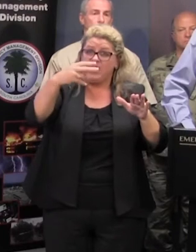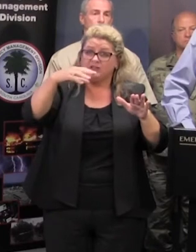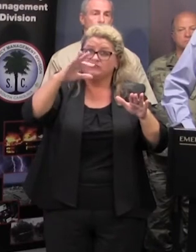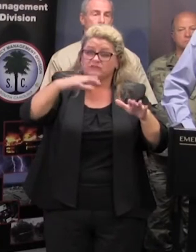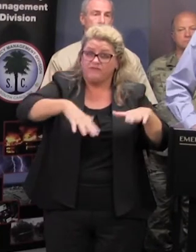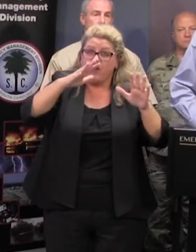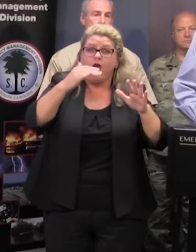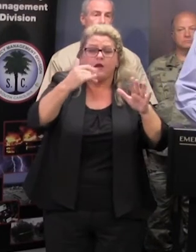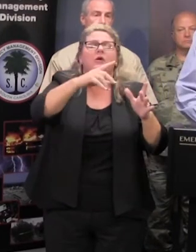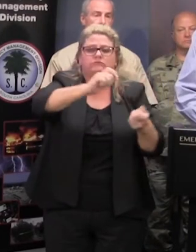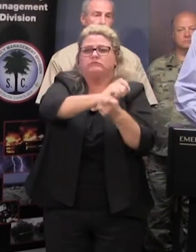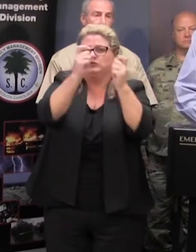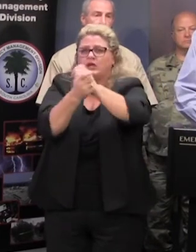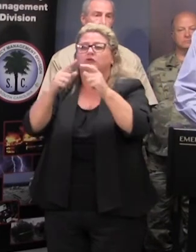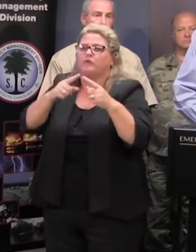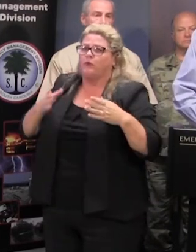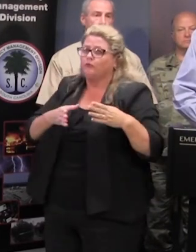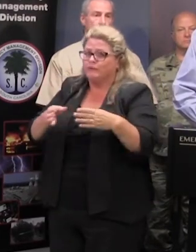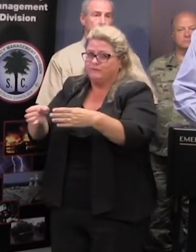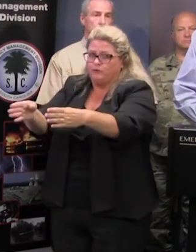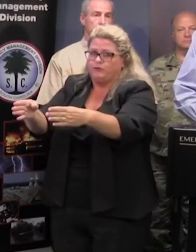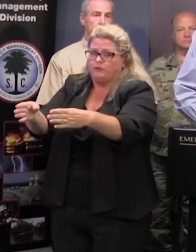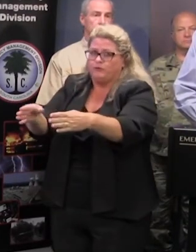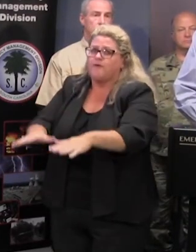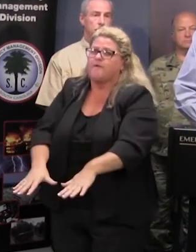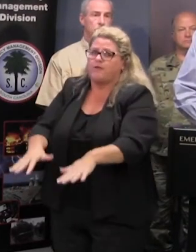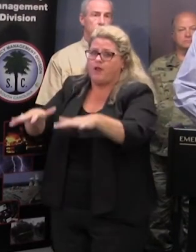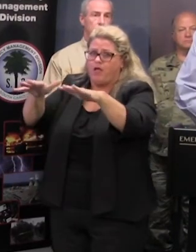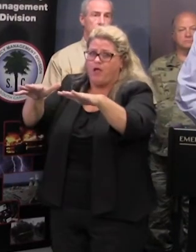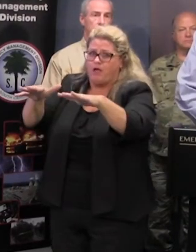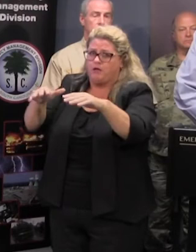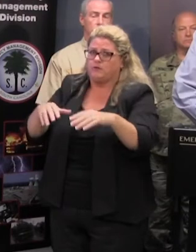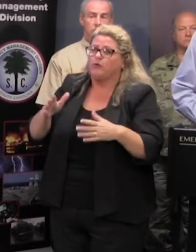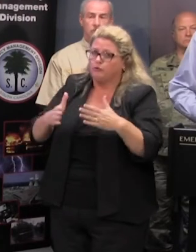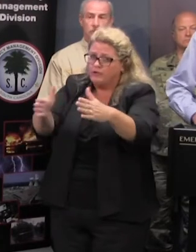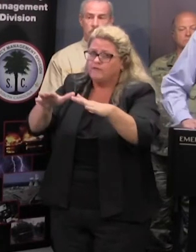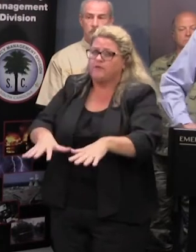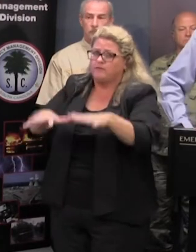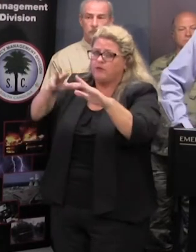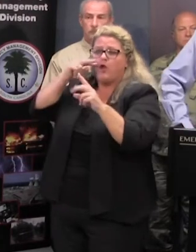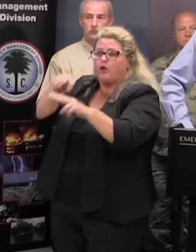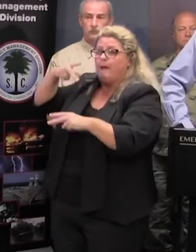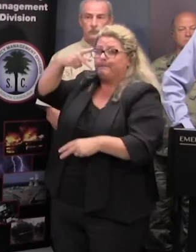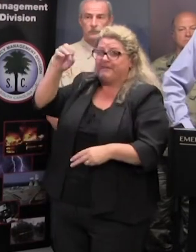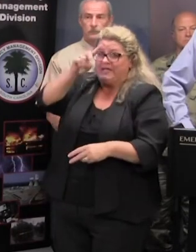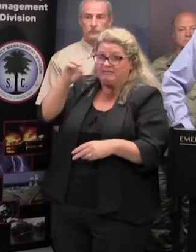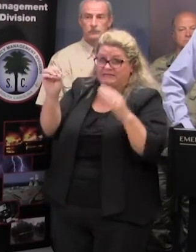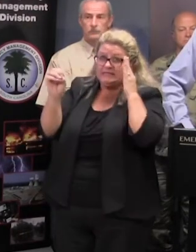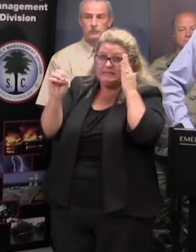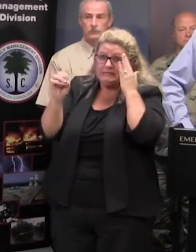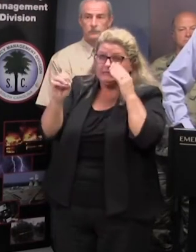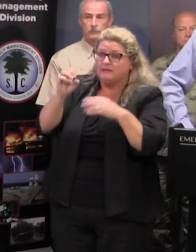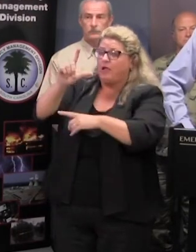across the state now to river flooding we'll be concentrating our efforts on the pd basin uh specifically